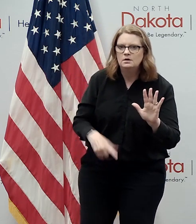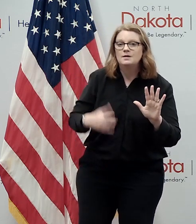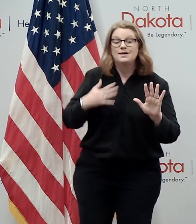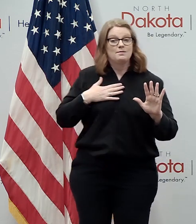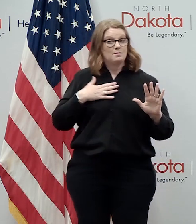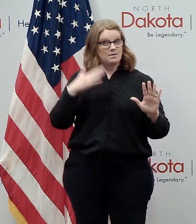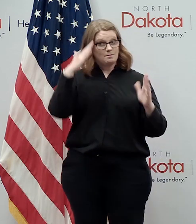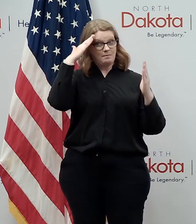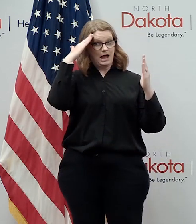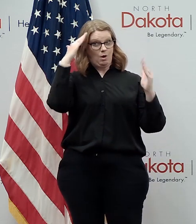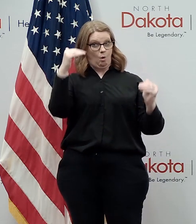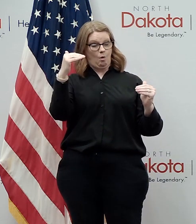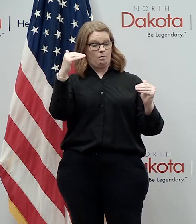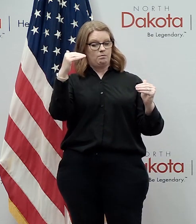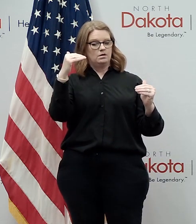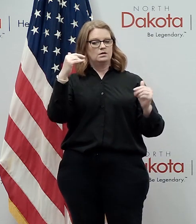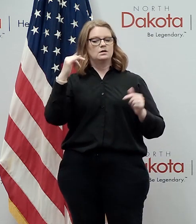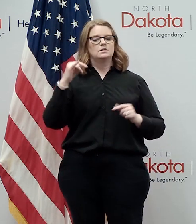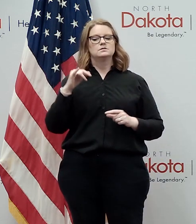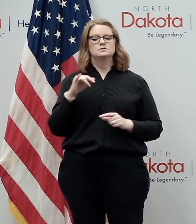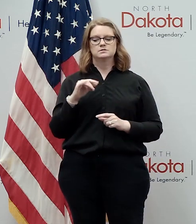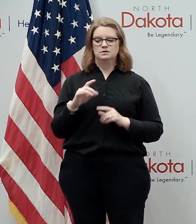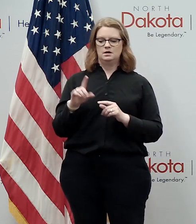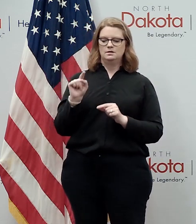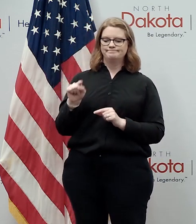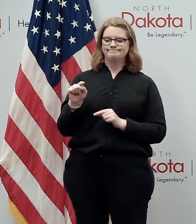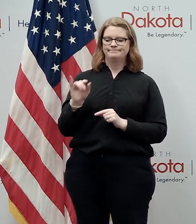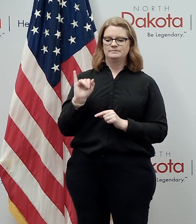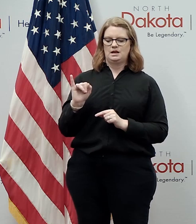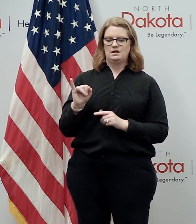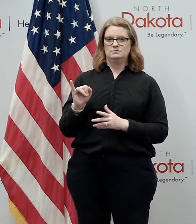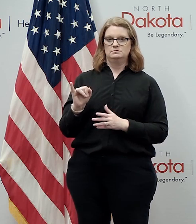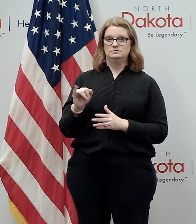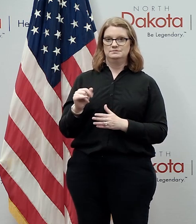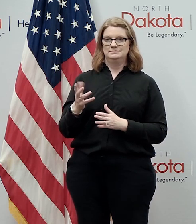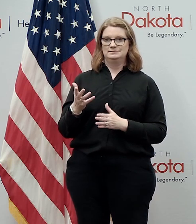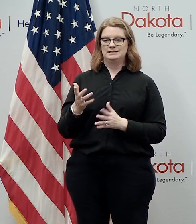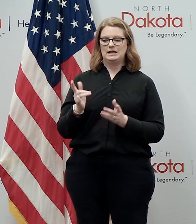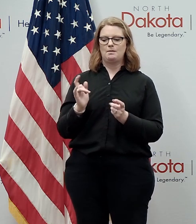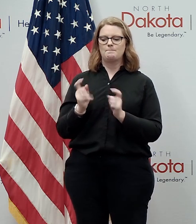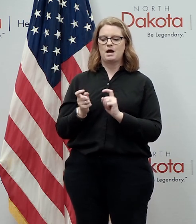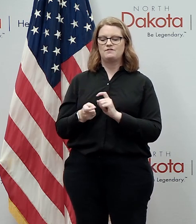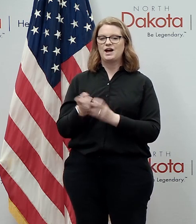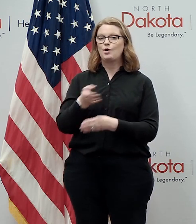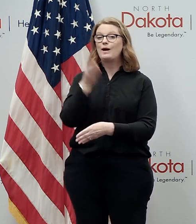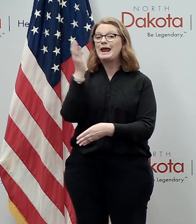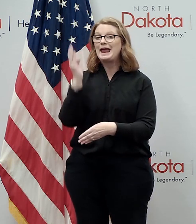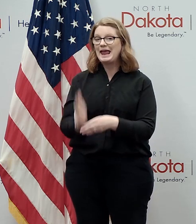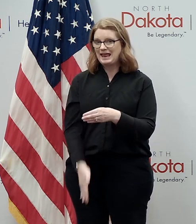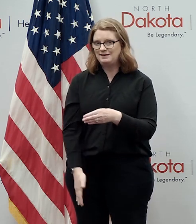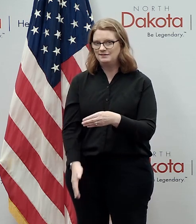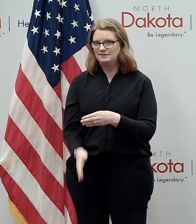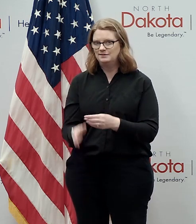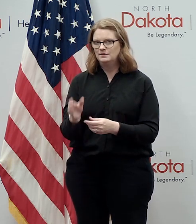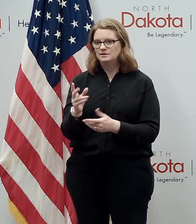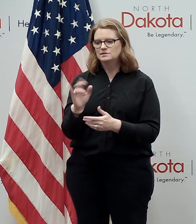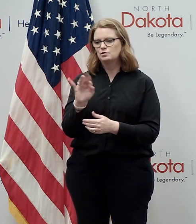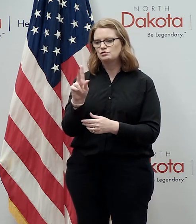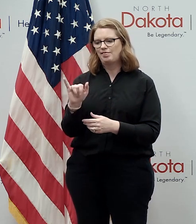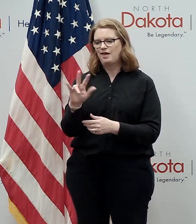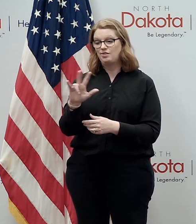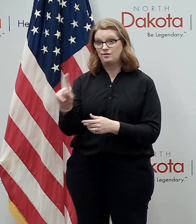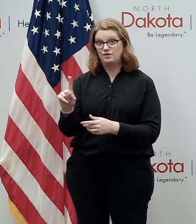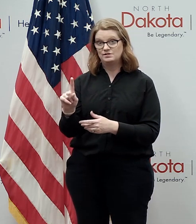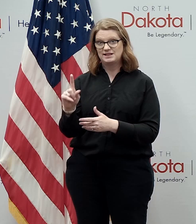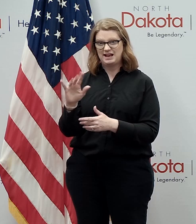would, uh, see that and, and then discontinue or at least modify whatever that thing is when it expires on July